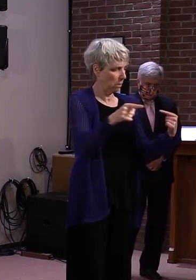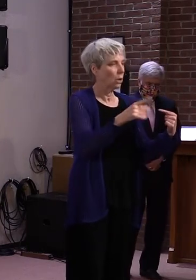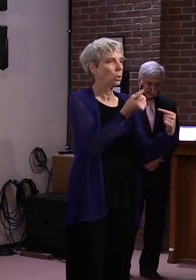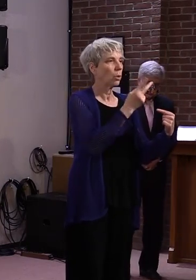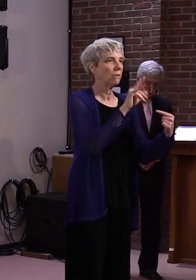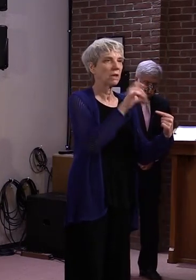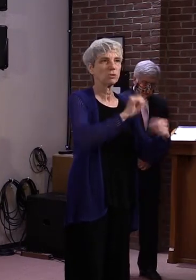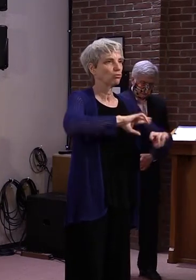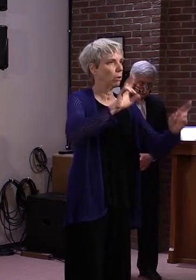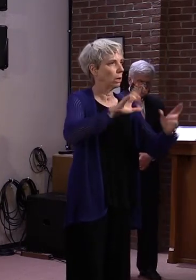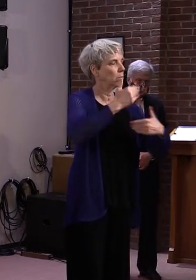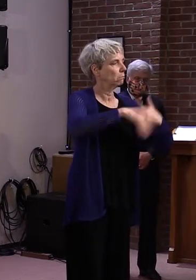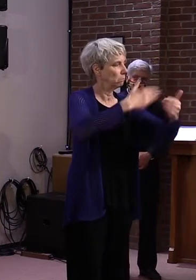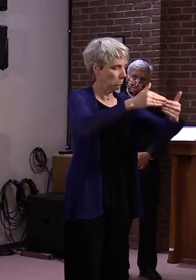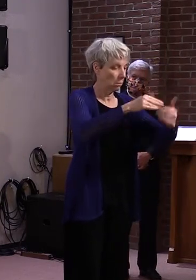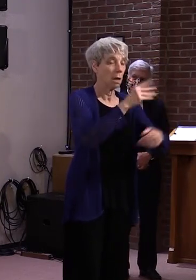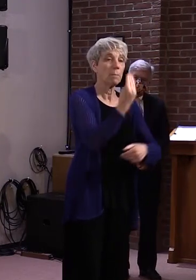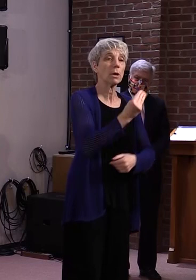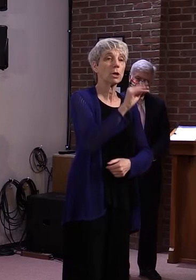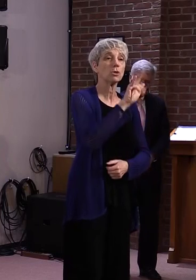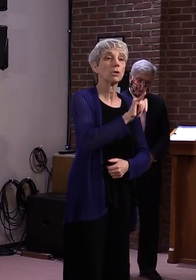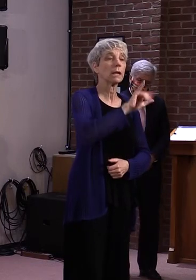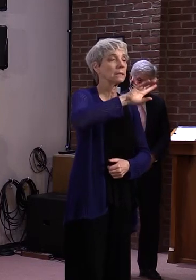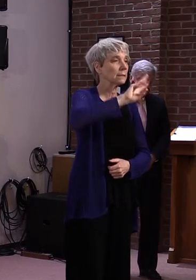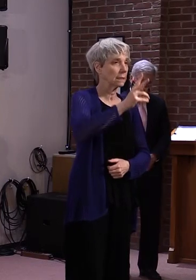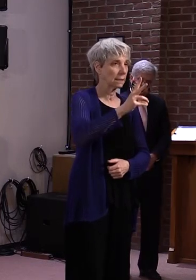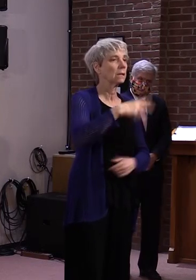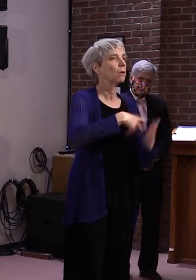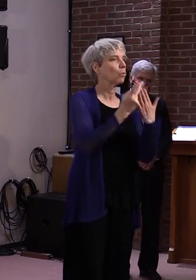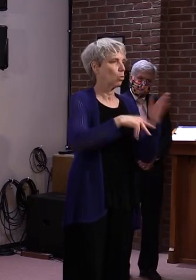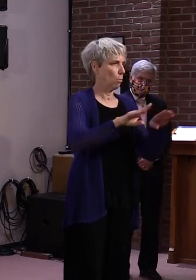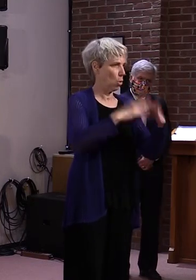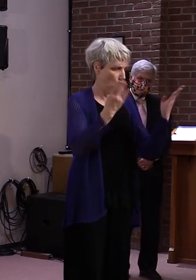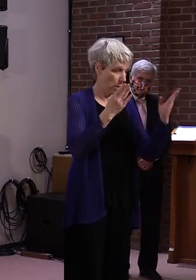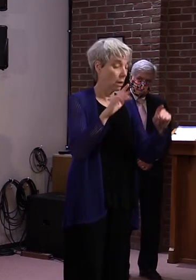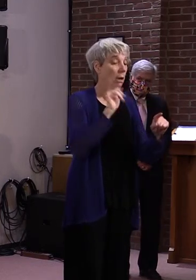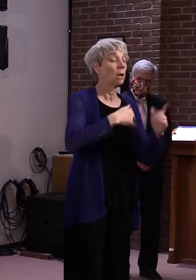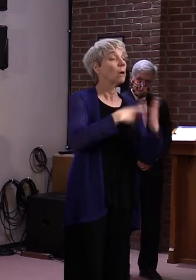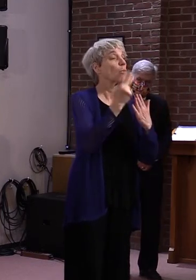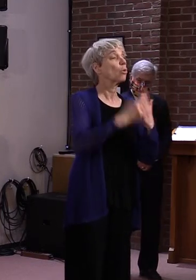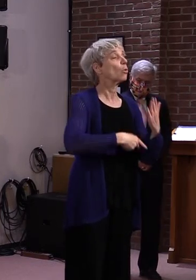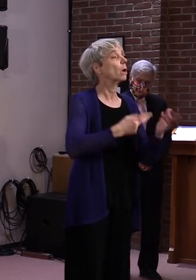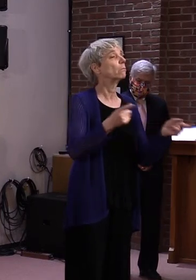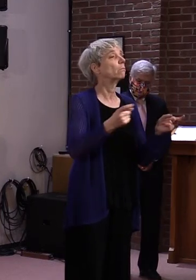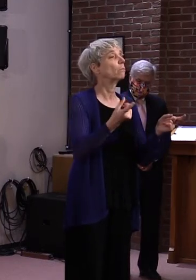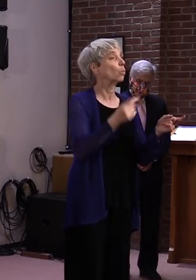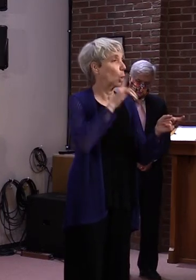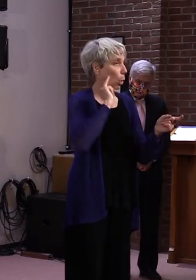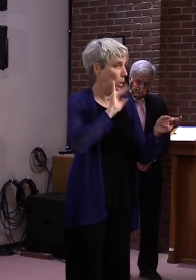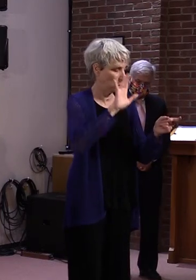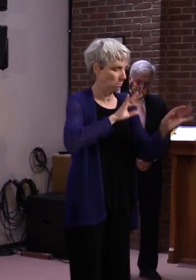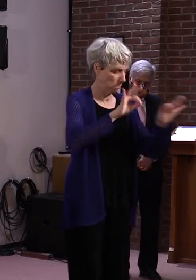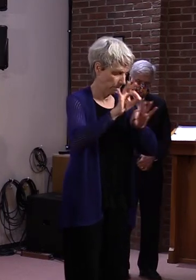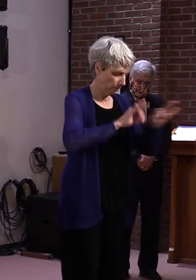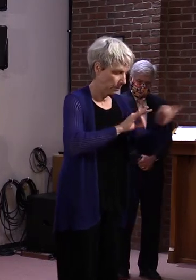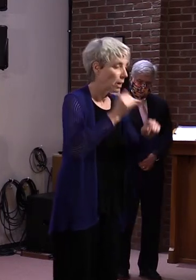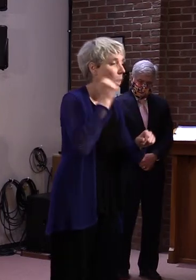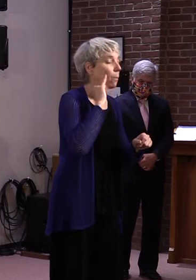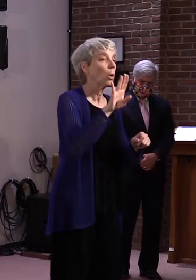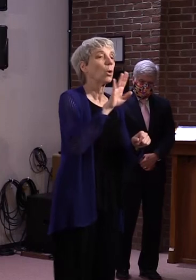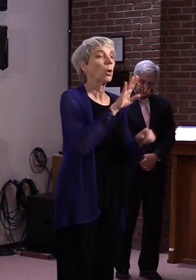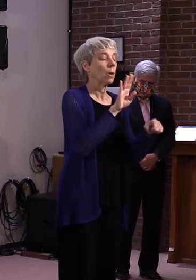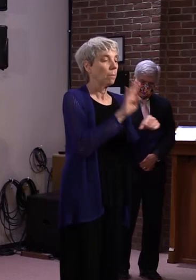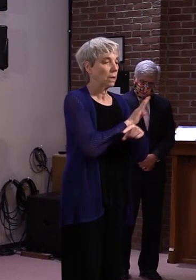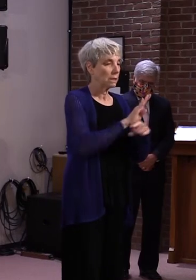process will open on Monday, July 6th. The program will be administered in a couple of ways. If your business files